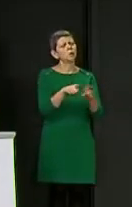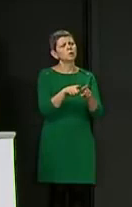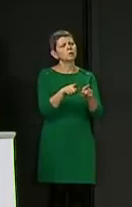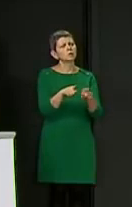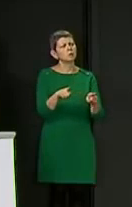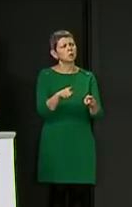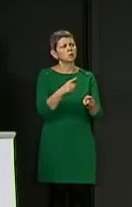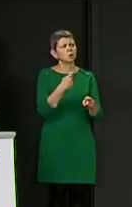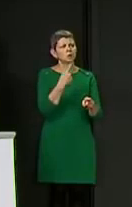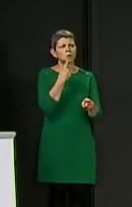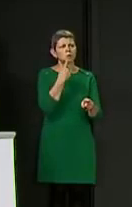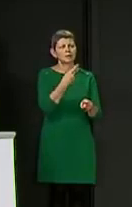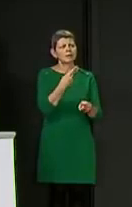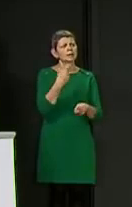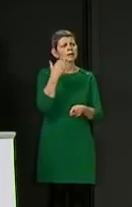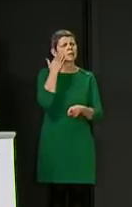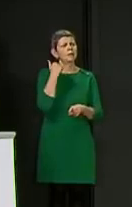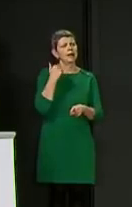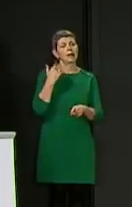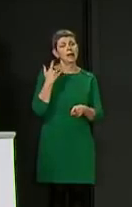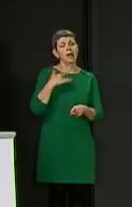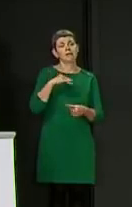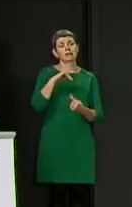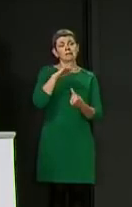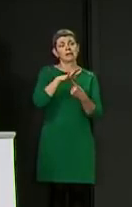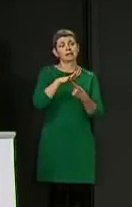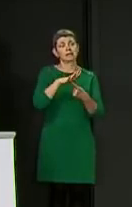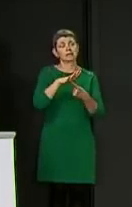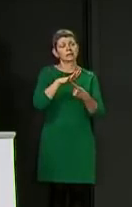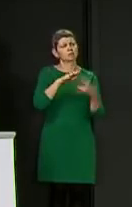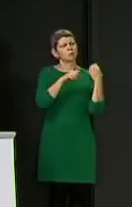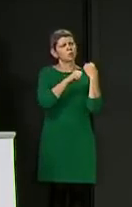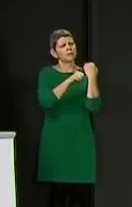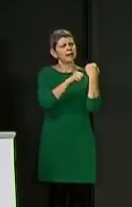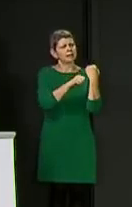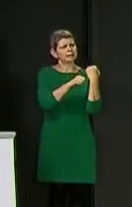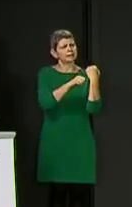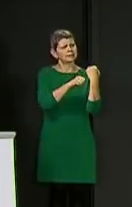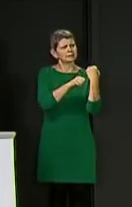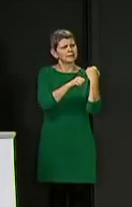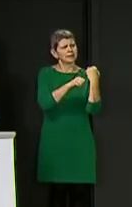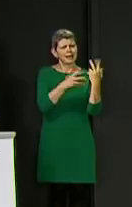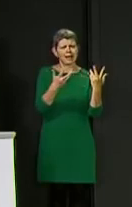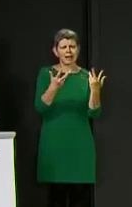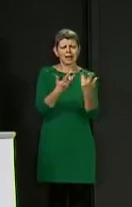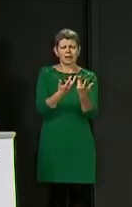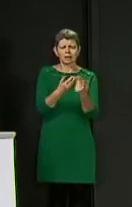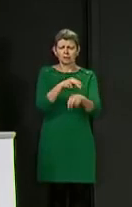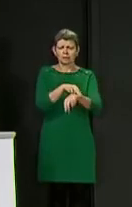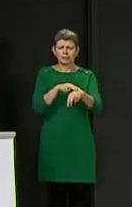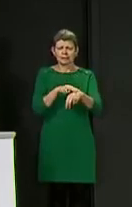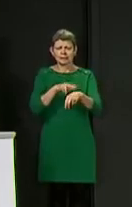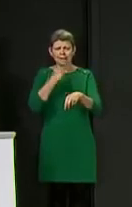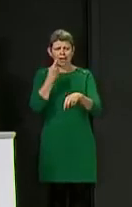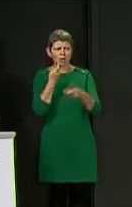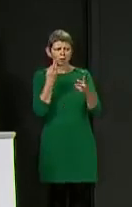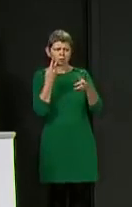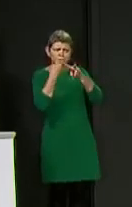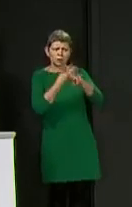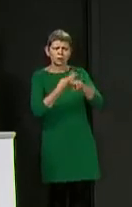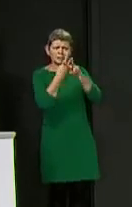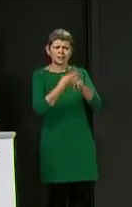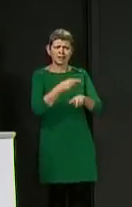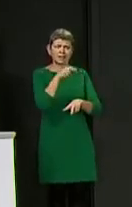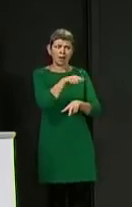with the organisers of Black Lives Matters protests. How will Police Scotland go about policing these protests in Scotland given the potential for large